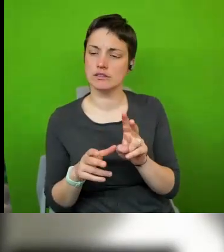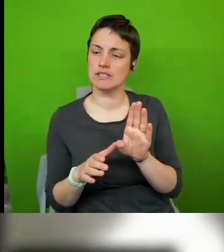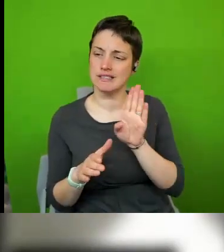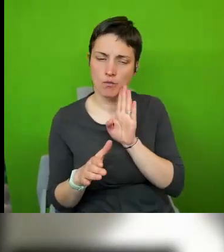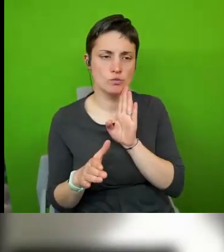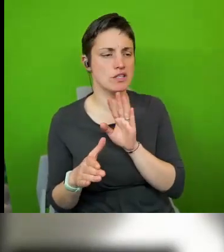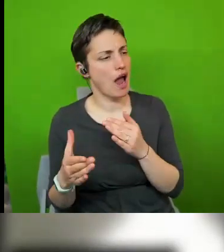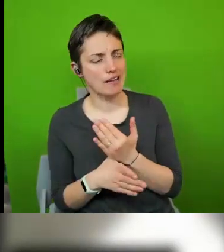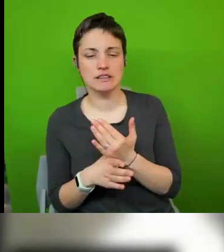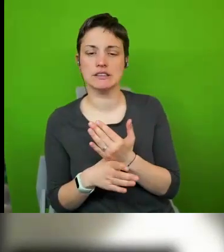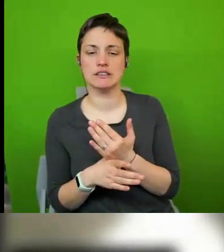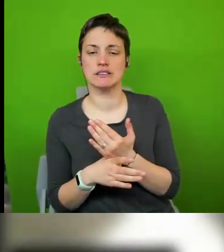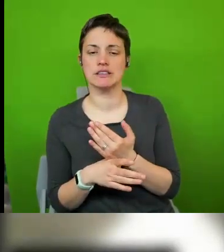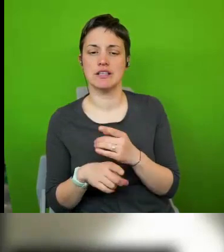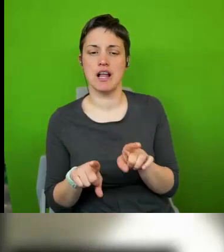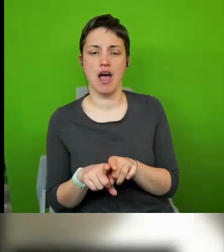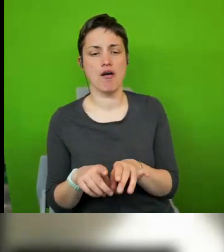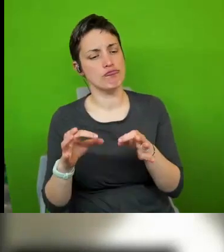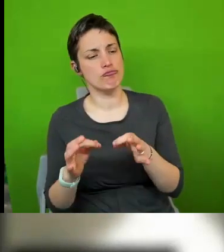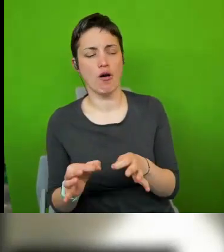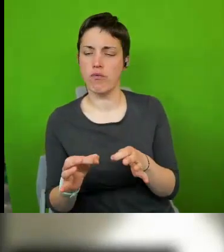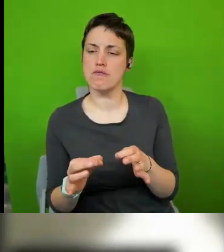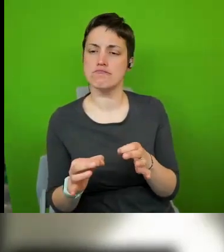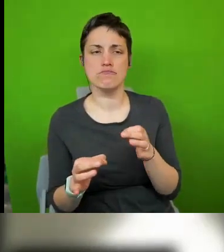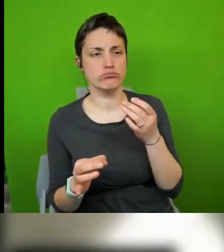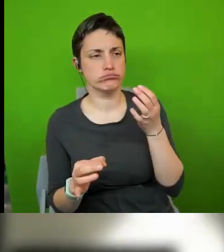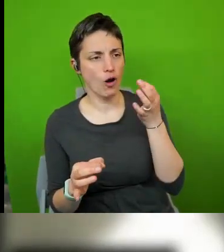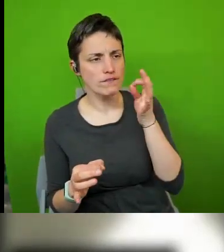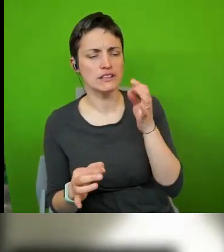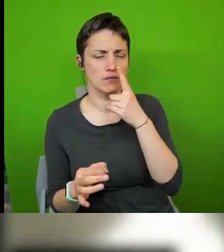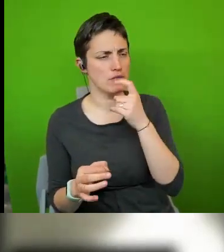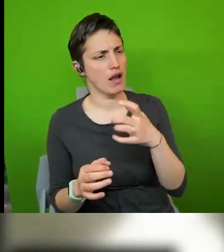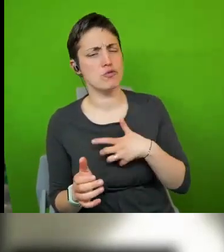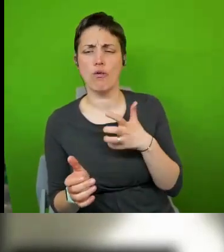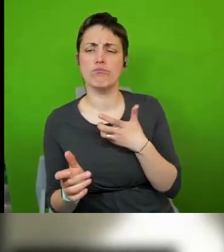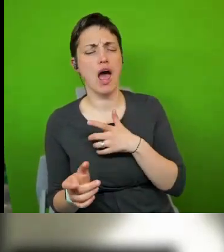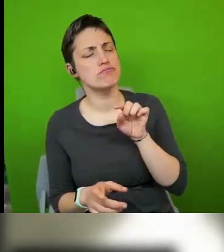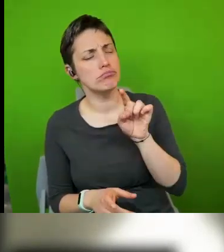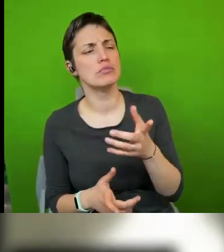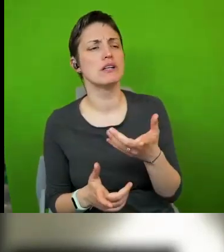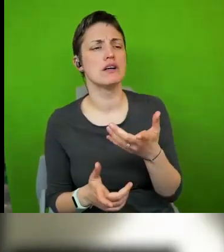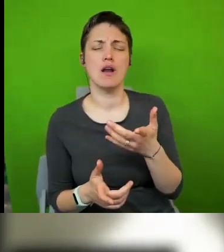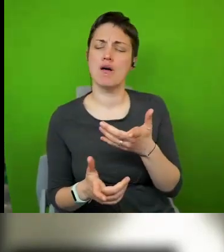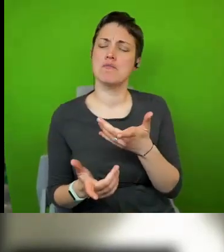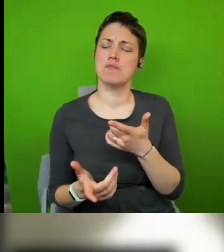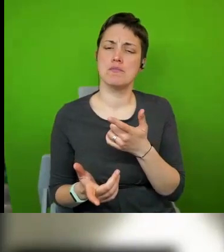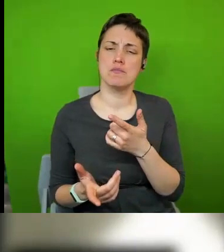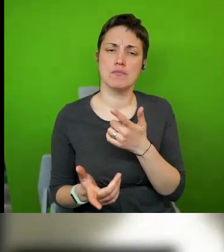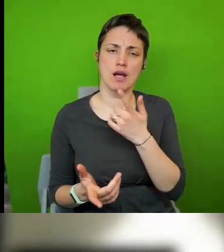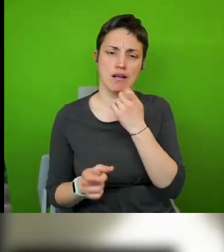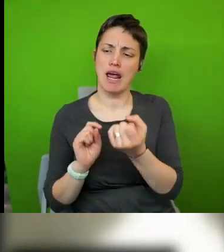is a proper office to which you can file proper complaints and you get some kind of proper answers and there is some kind of